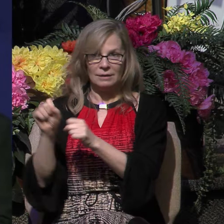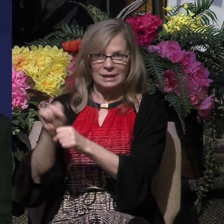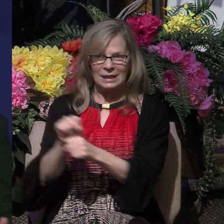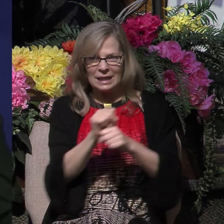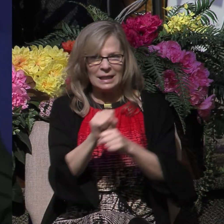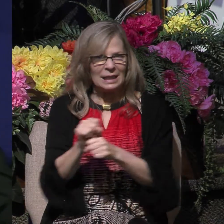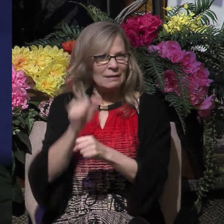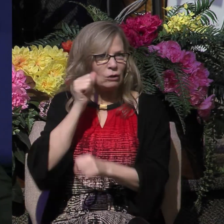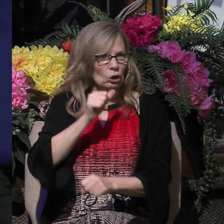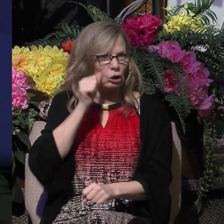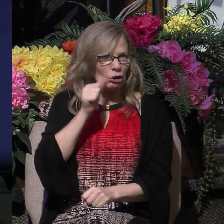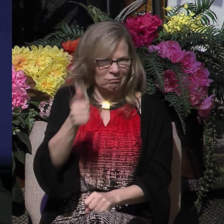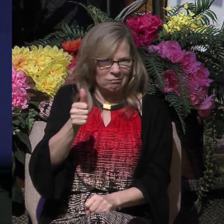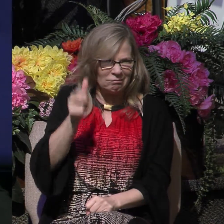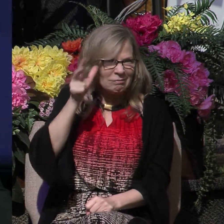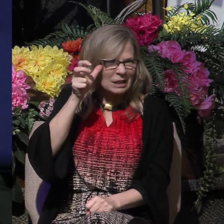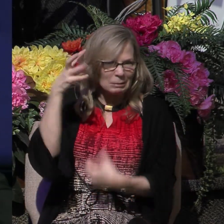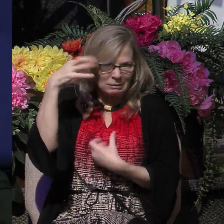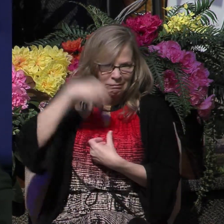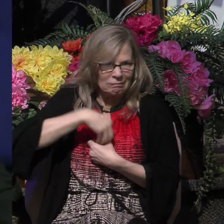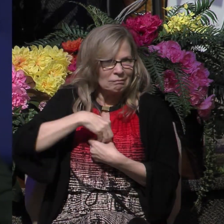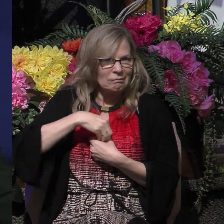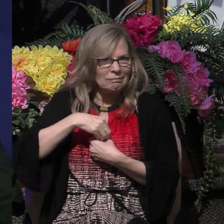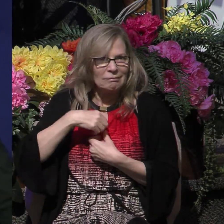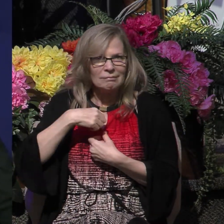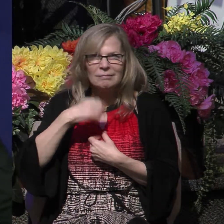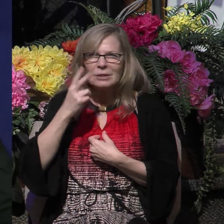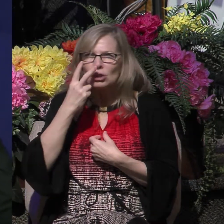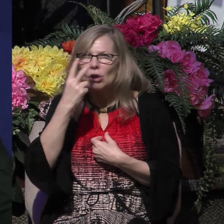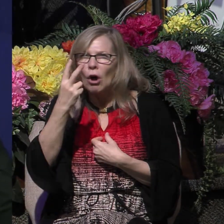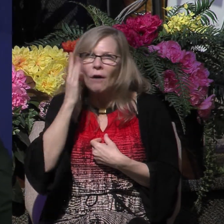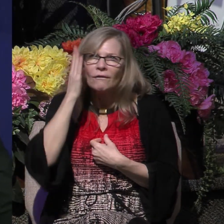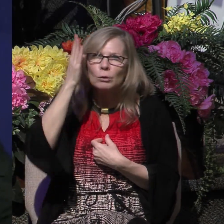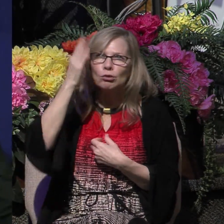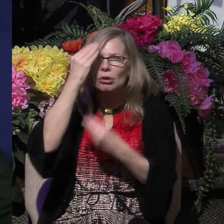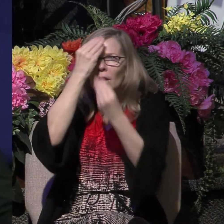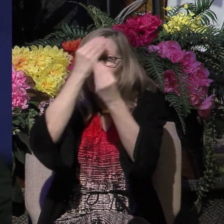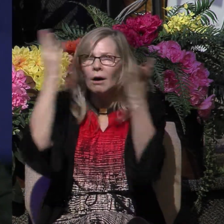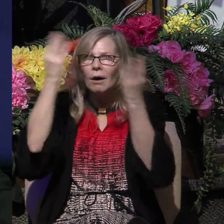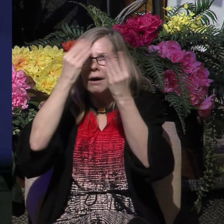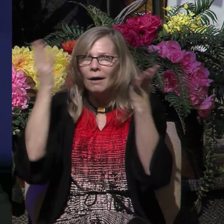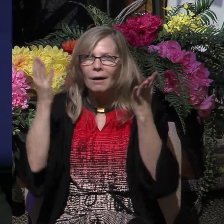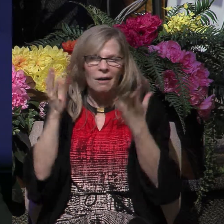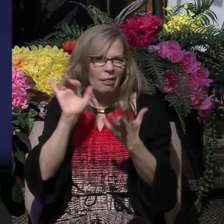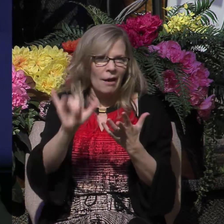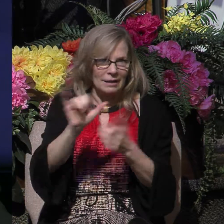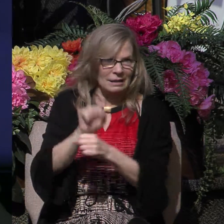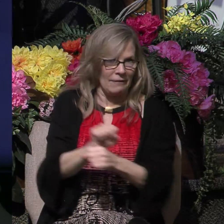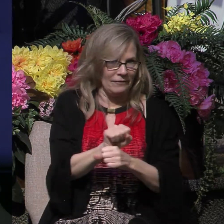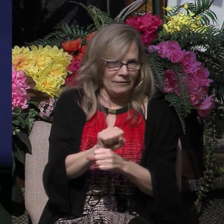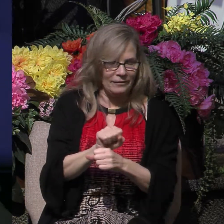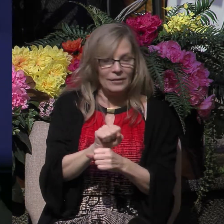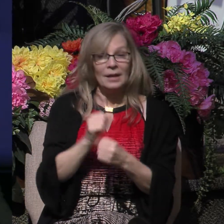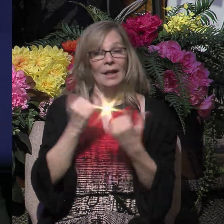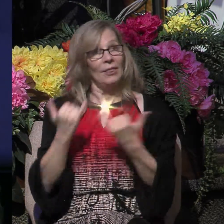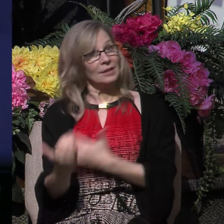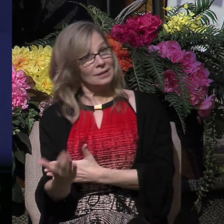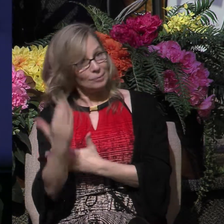demon-possessed fortune teller, a slave. This morning, as we finish our study of Acts 16, we're going to examine the